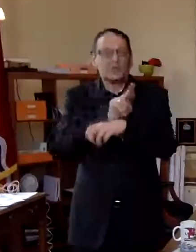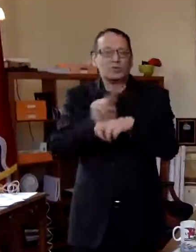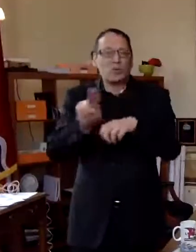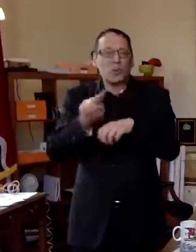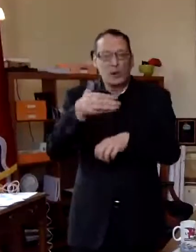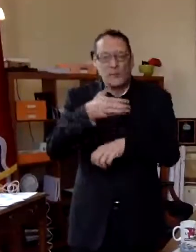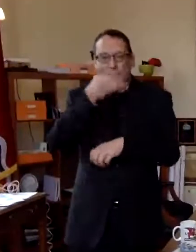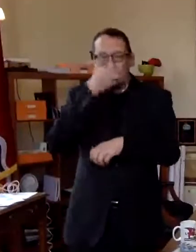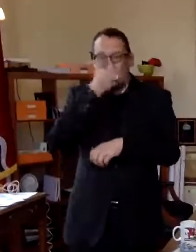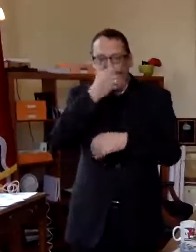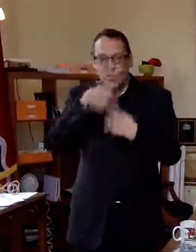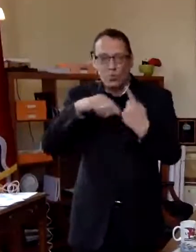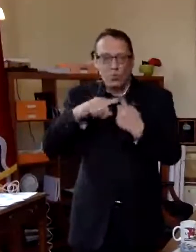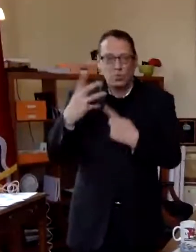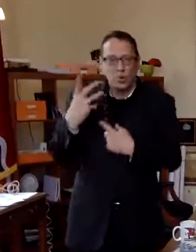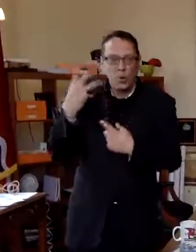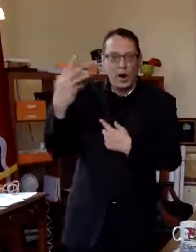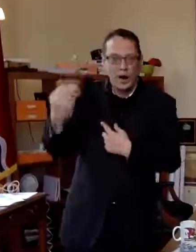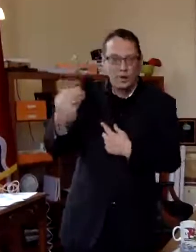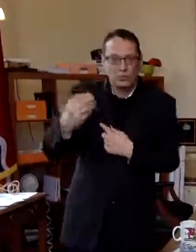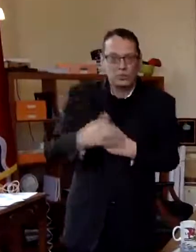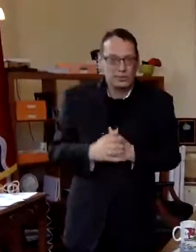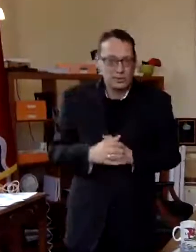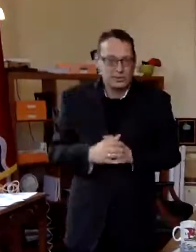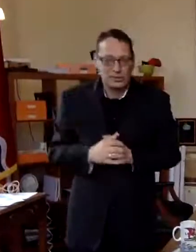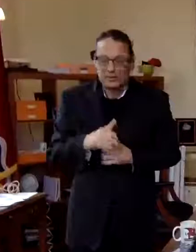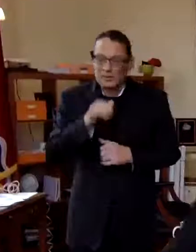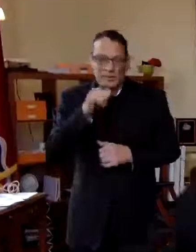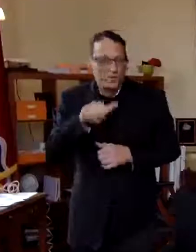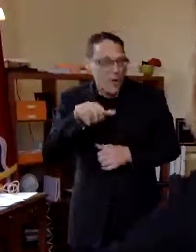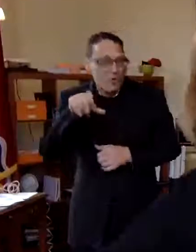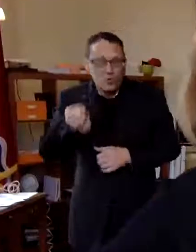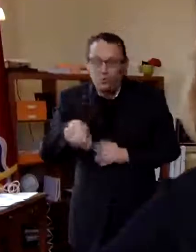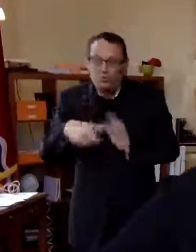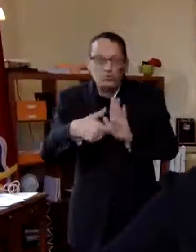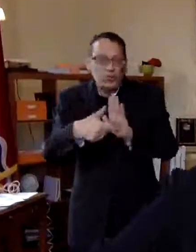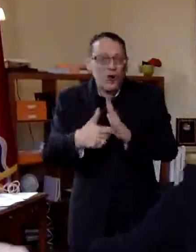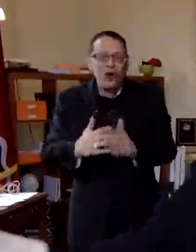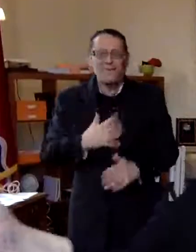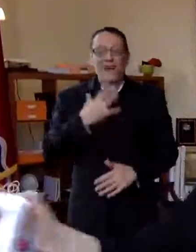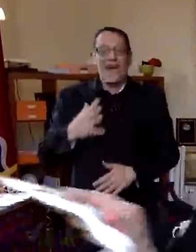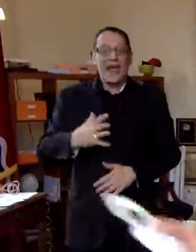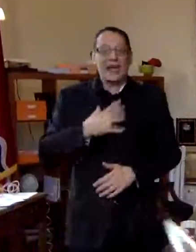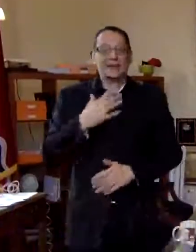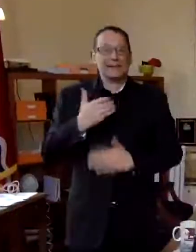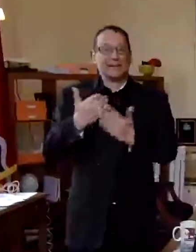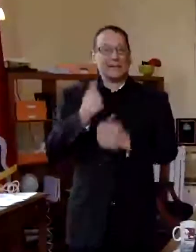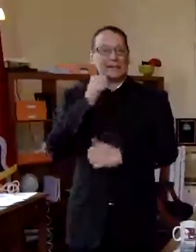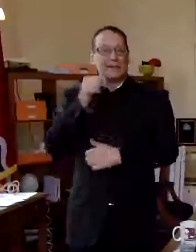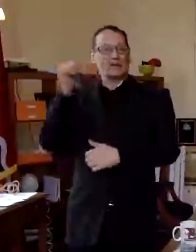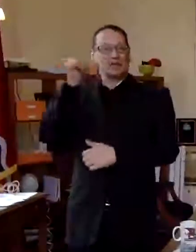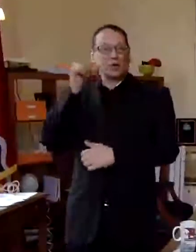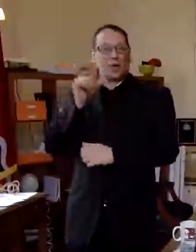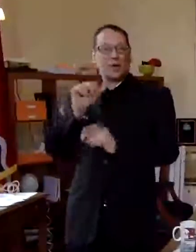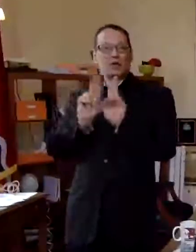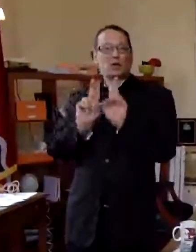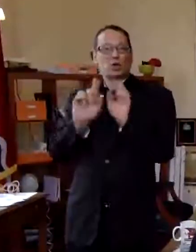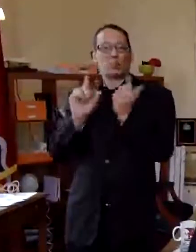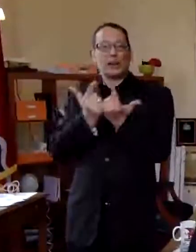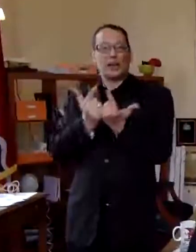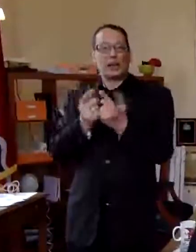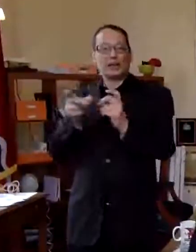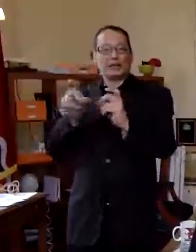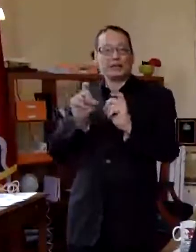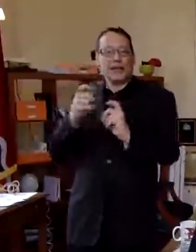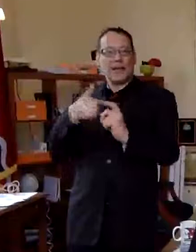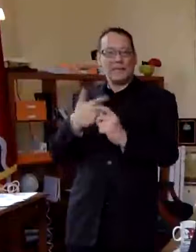when you go out and you don't have to have a fancy mask i got a new mask yesterday from the urban league and i think the urban league